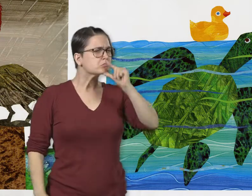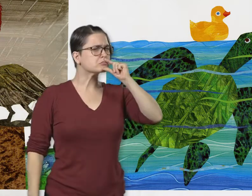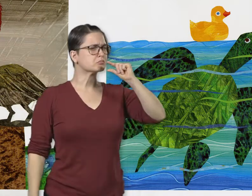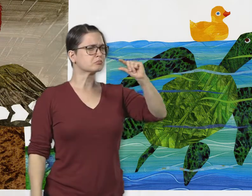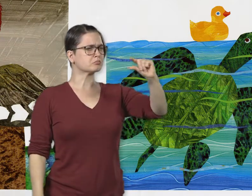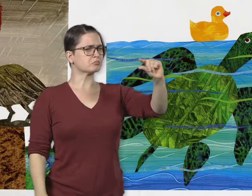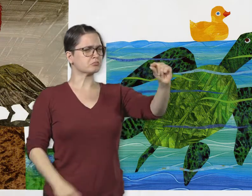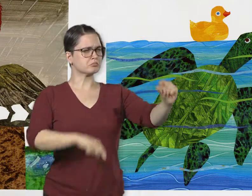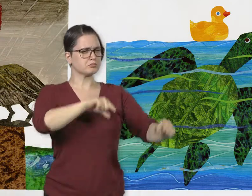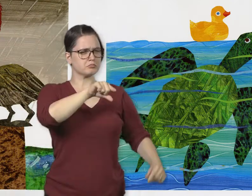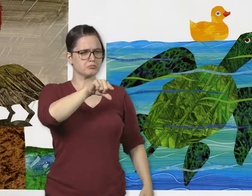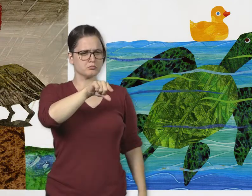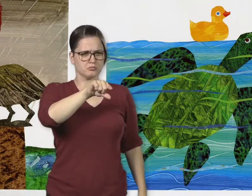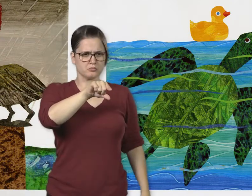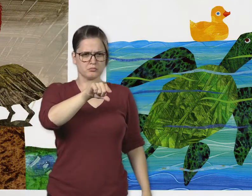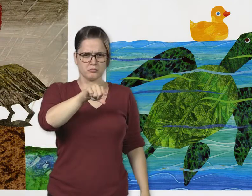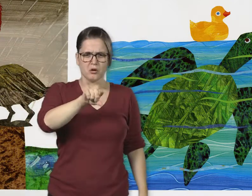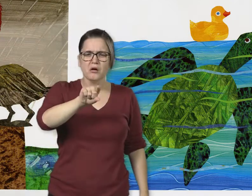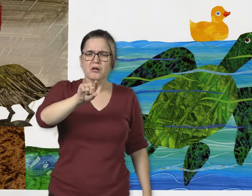A pelican chatters at it.